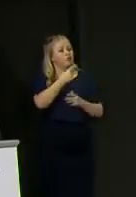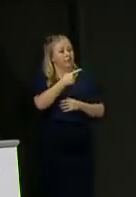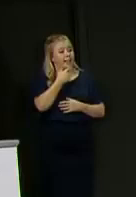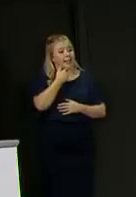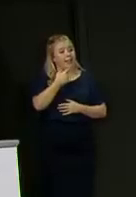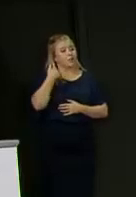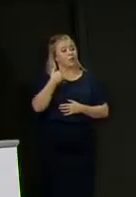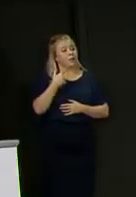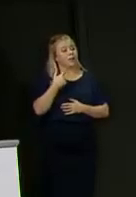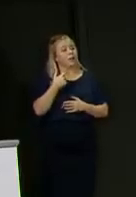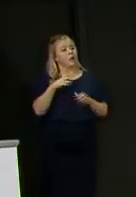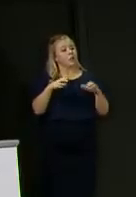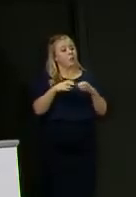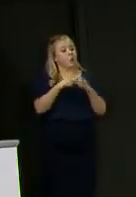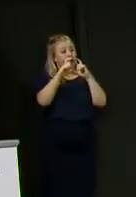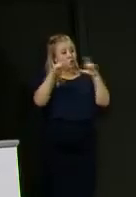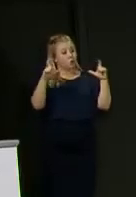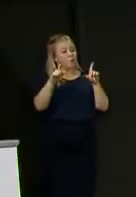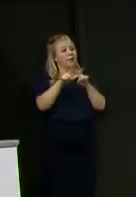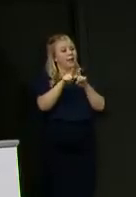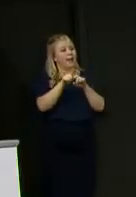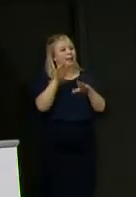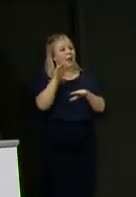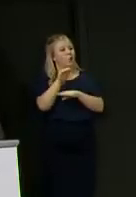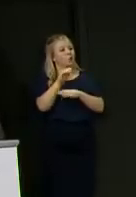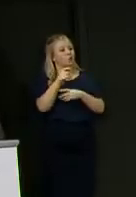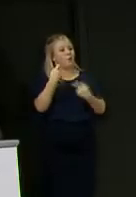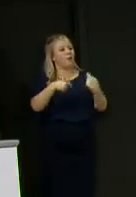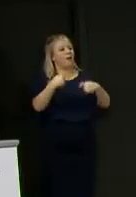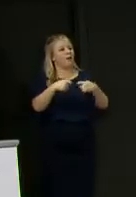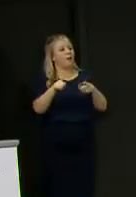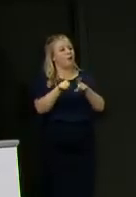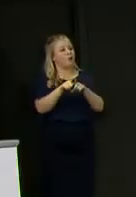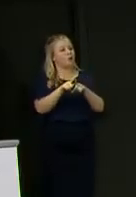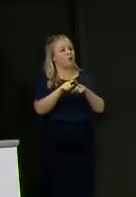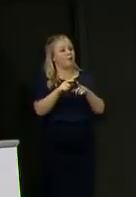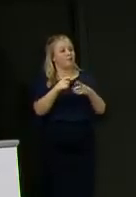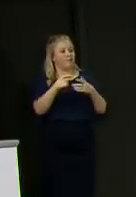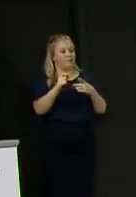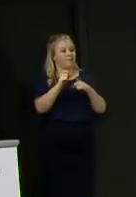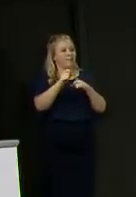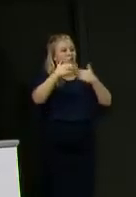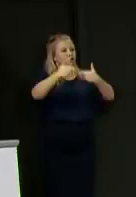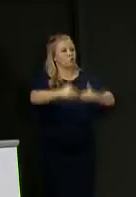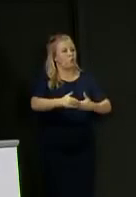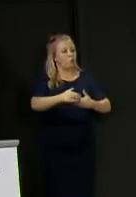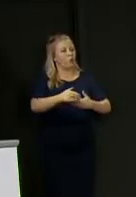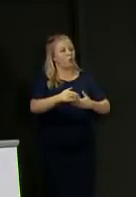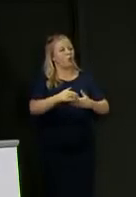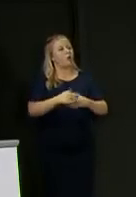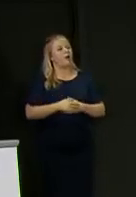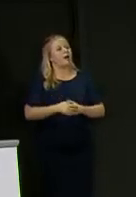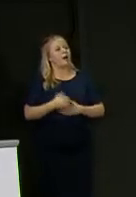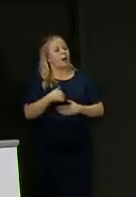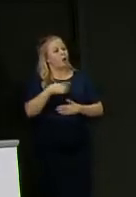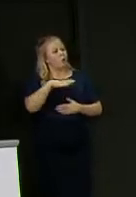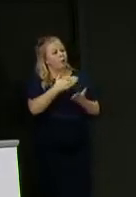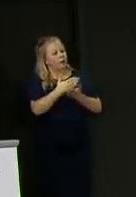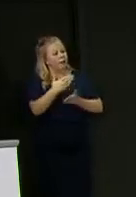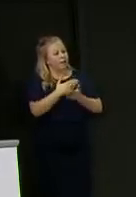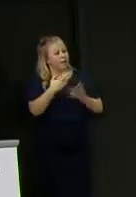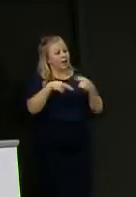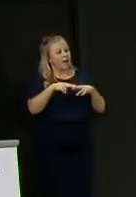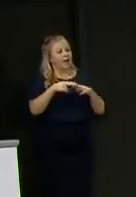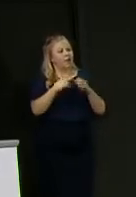markets are in phase two and large shops phase three. I just wanted to clarify whether car showrooms are outdoor markets or